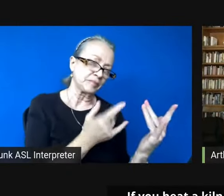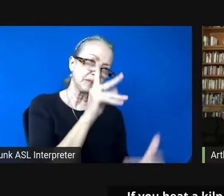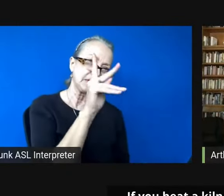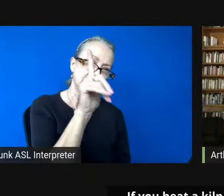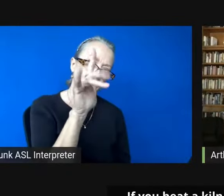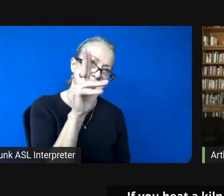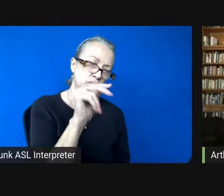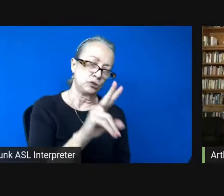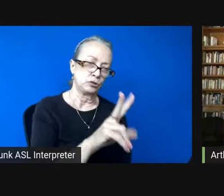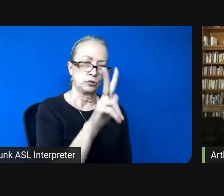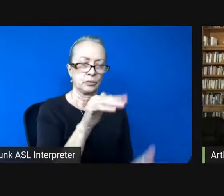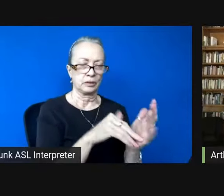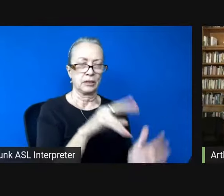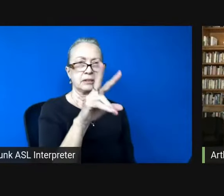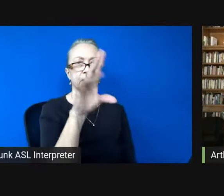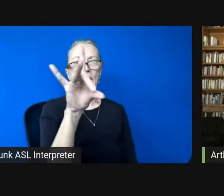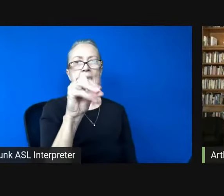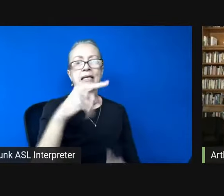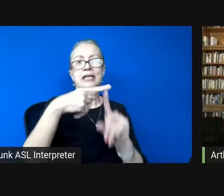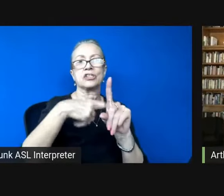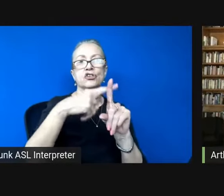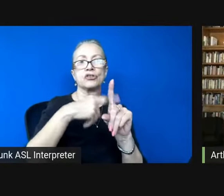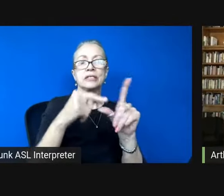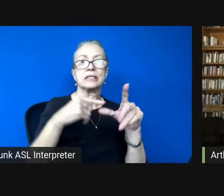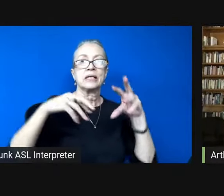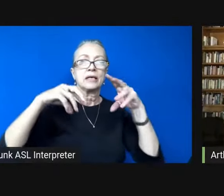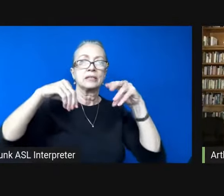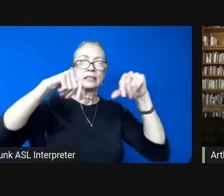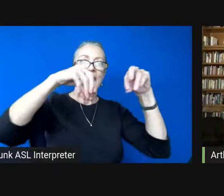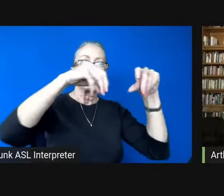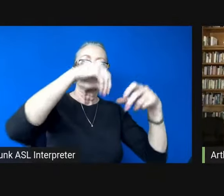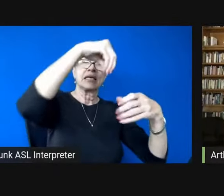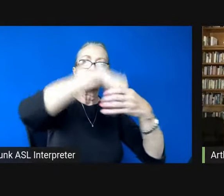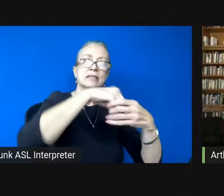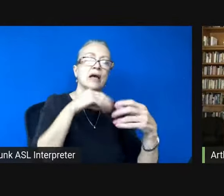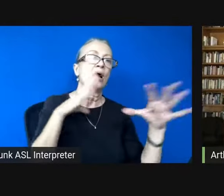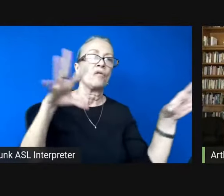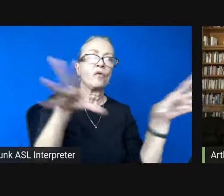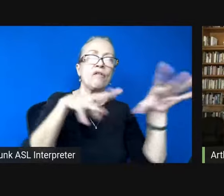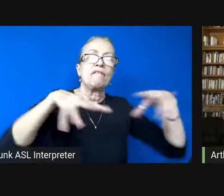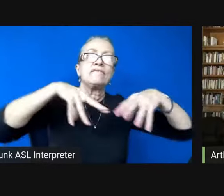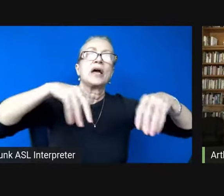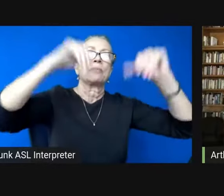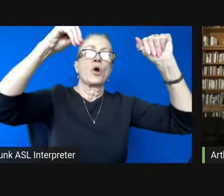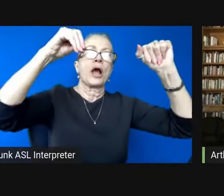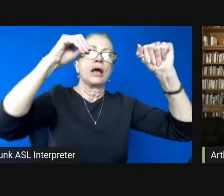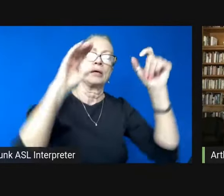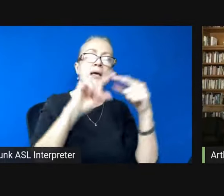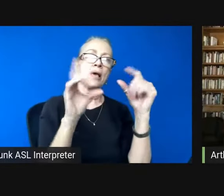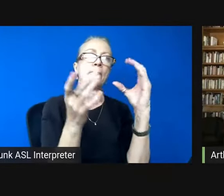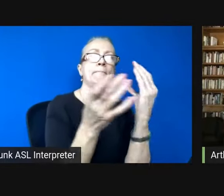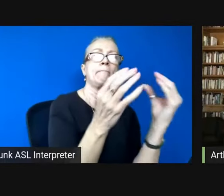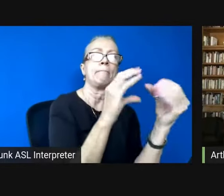2380 degrees and scatter me inside i vaporize and bond with clay